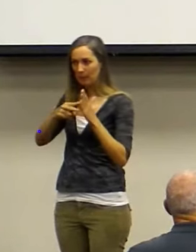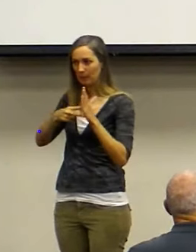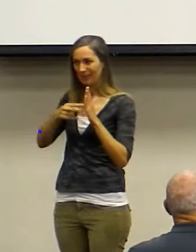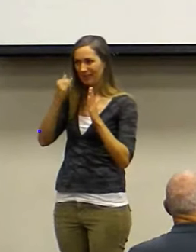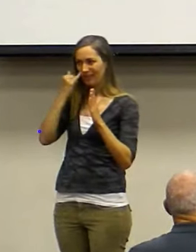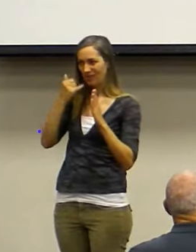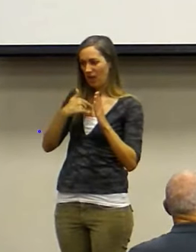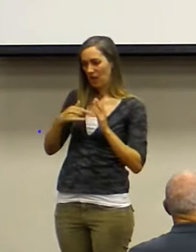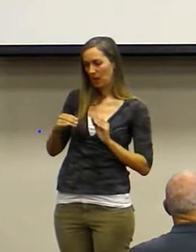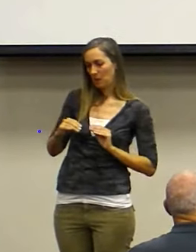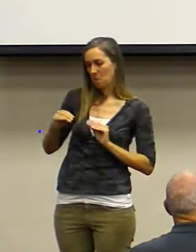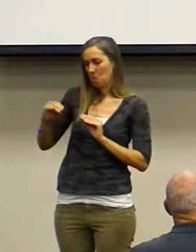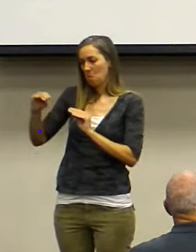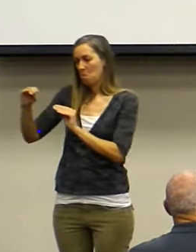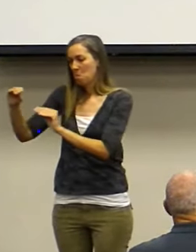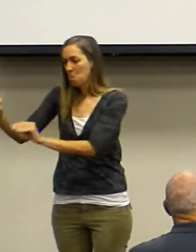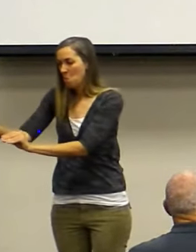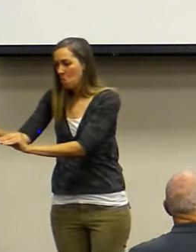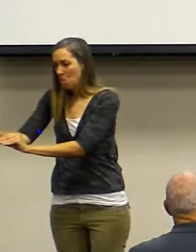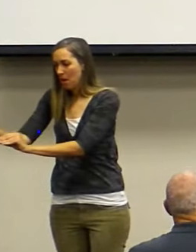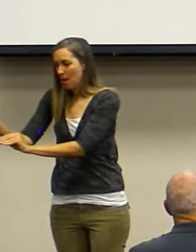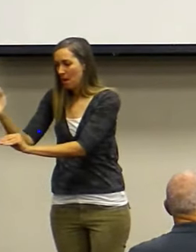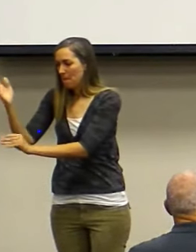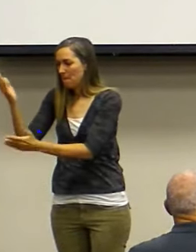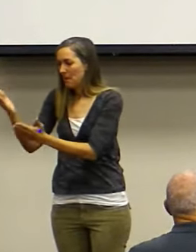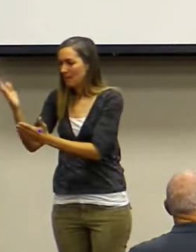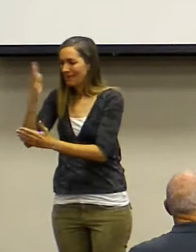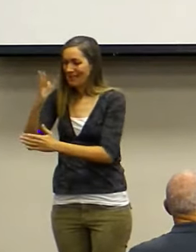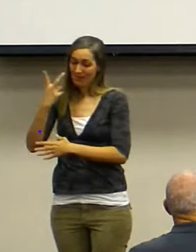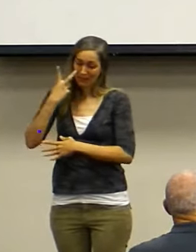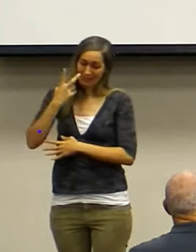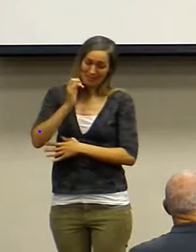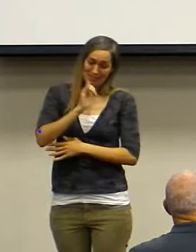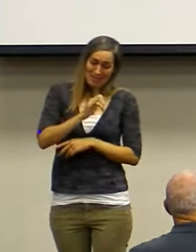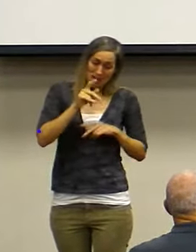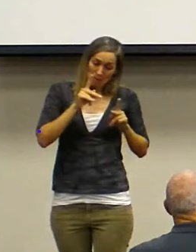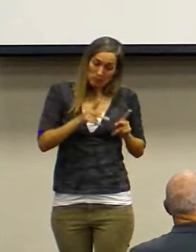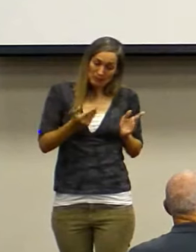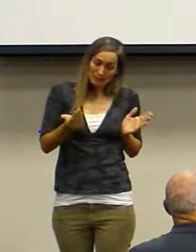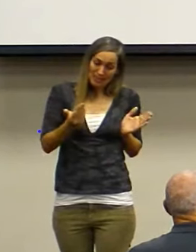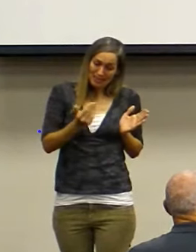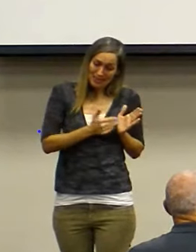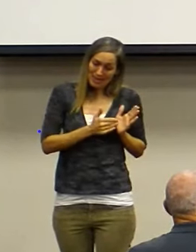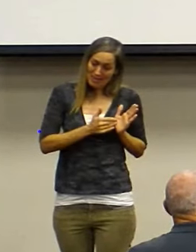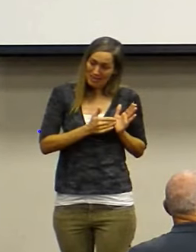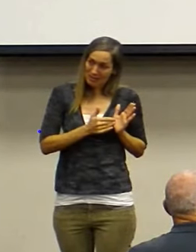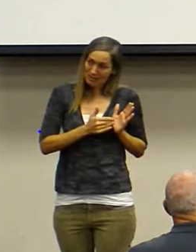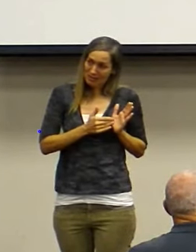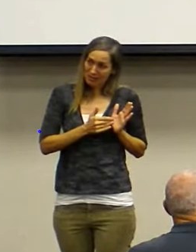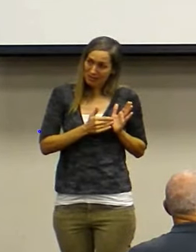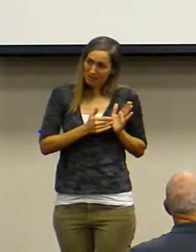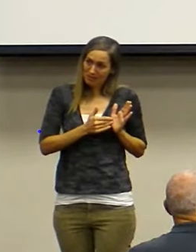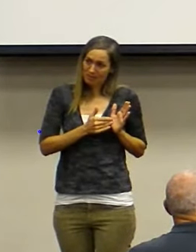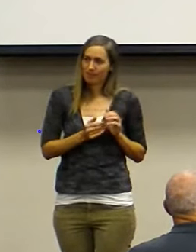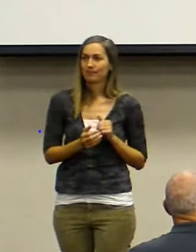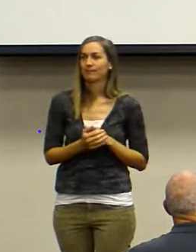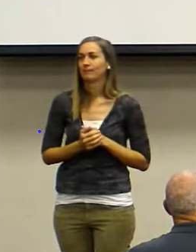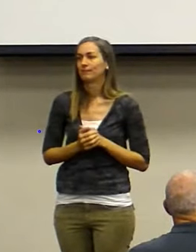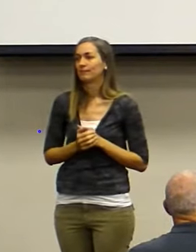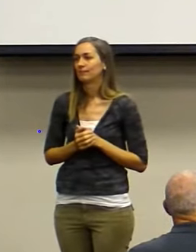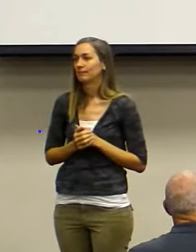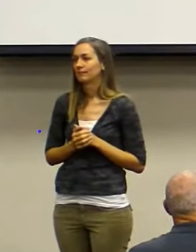here to there, I may never see that person again. And that's the same day. But in all of that,